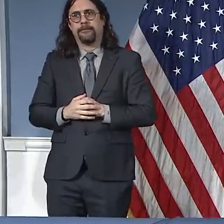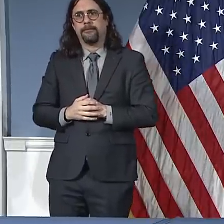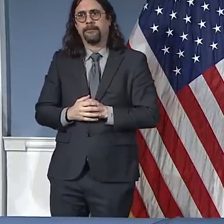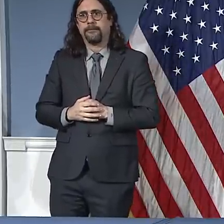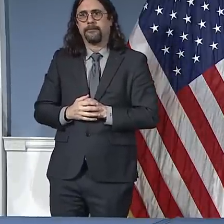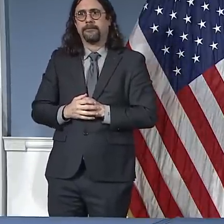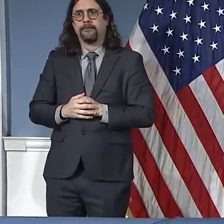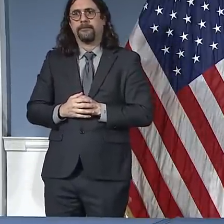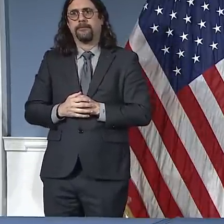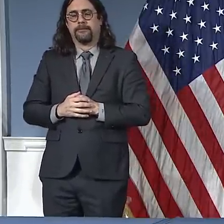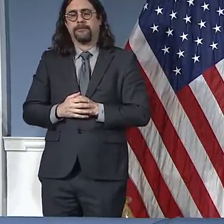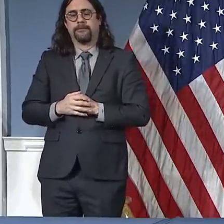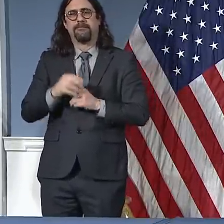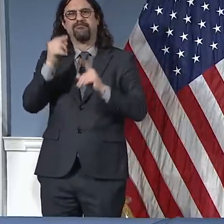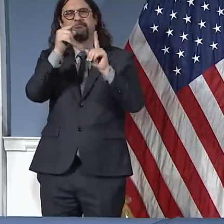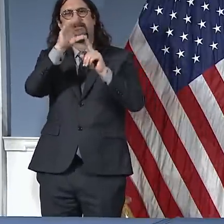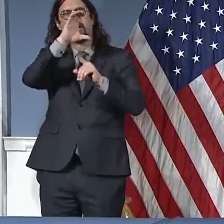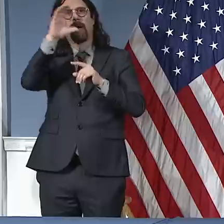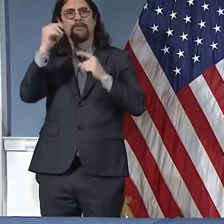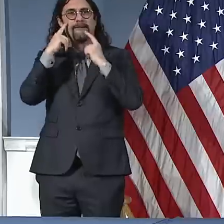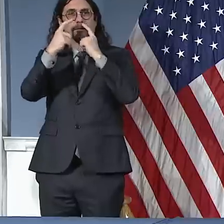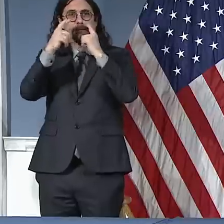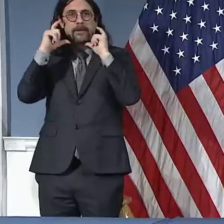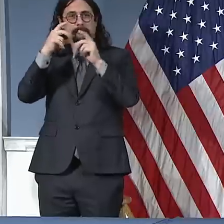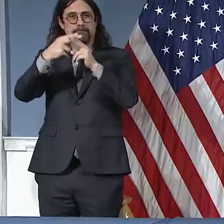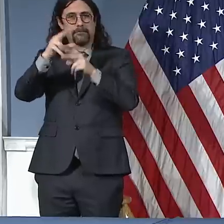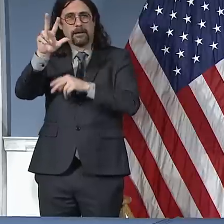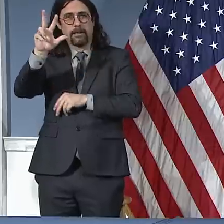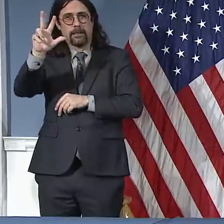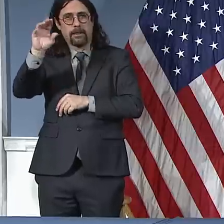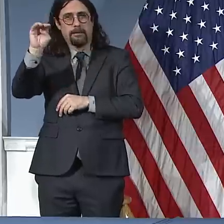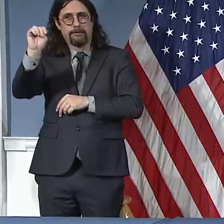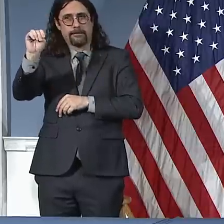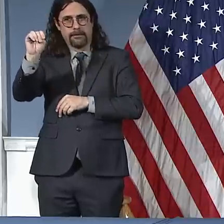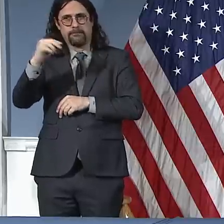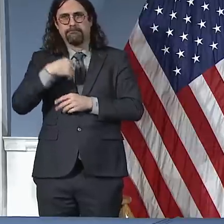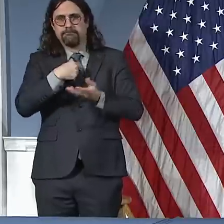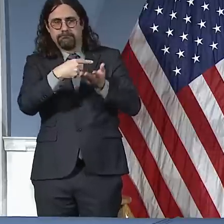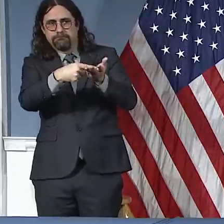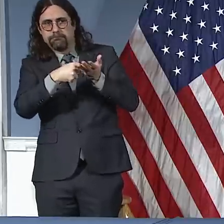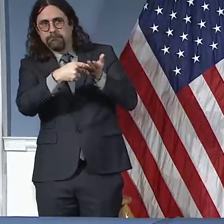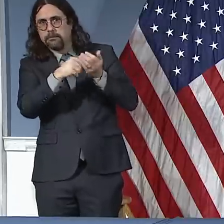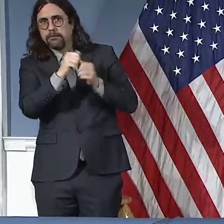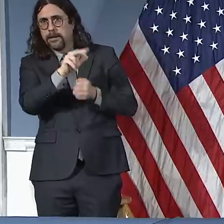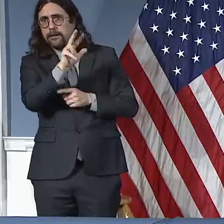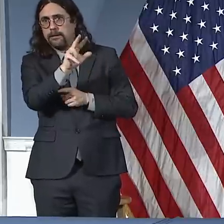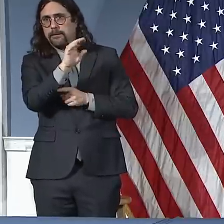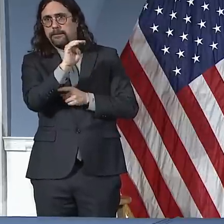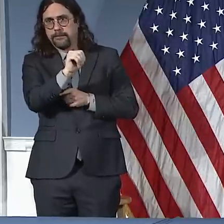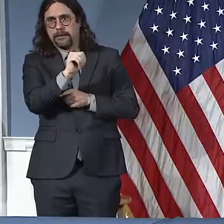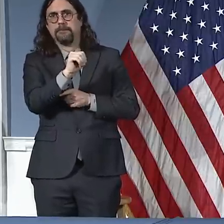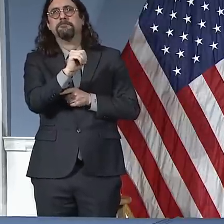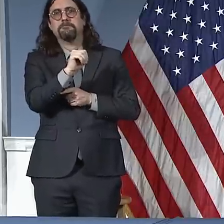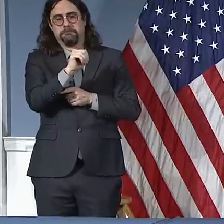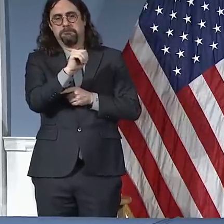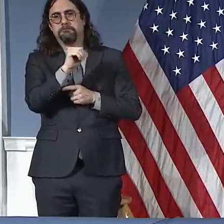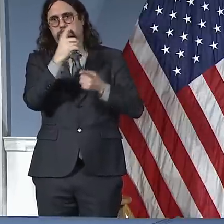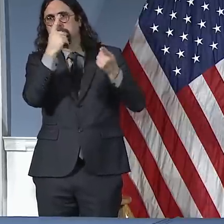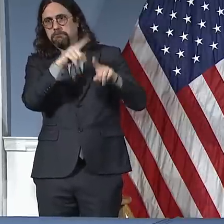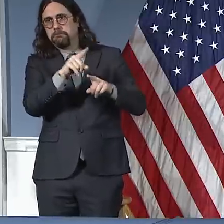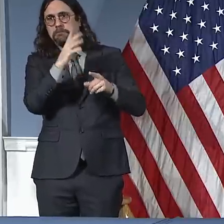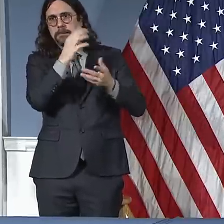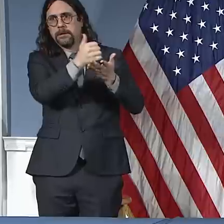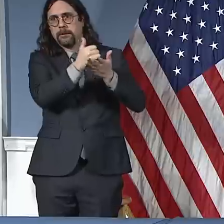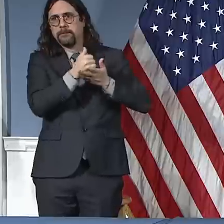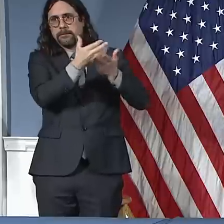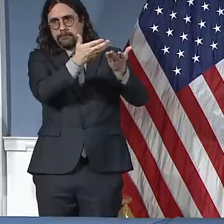give us some of our most crucially necessary supplies, including N95 masks, which are those very high-quality masks we need a